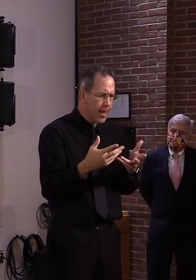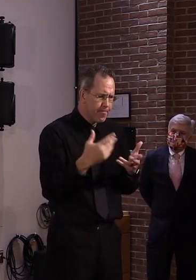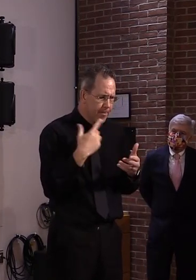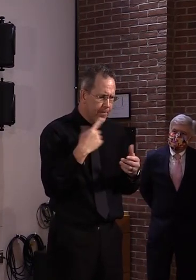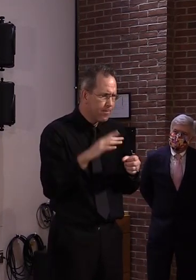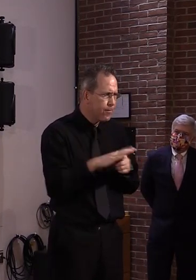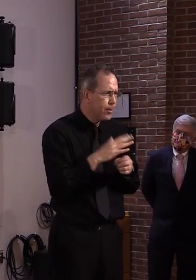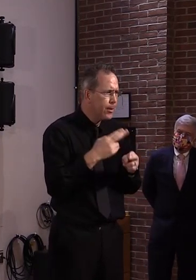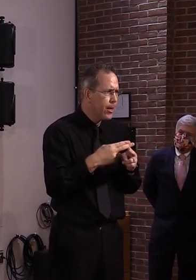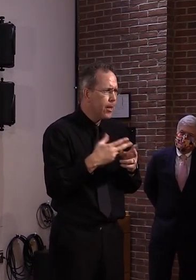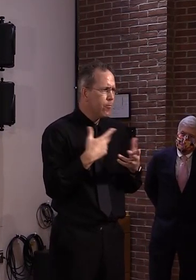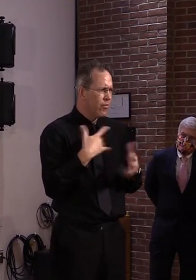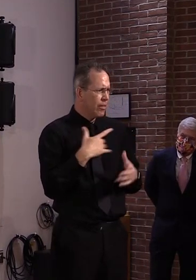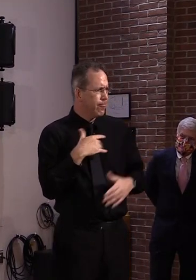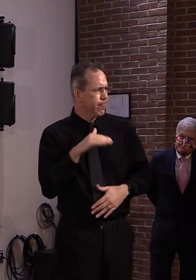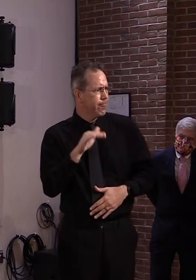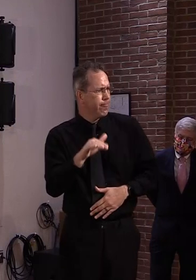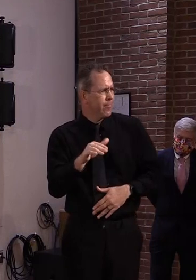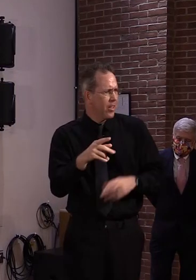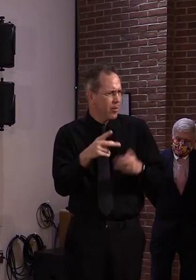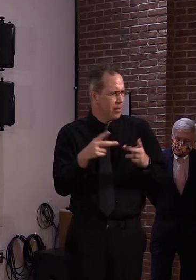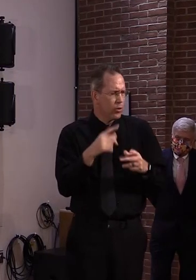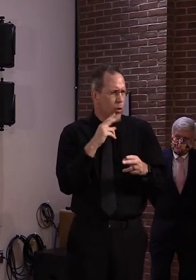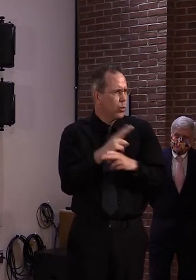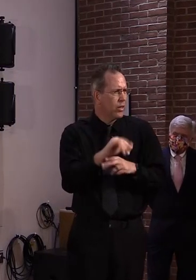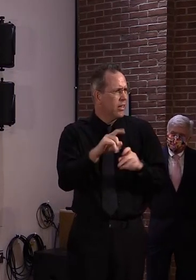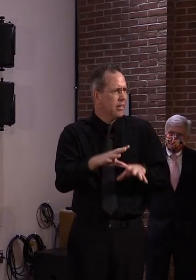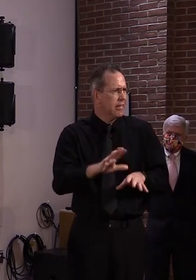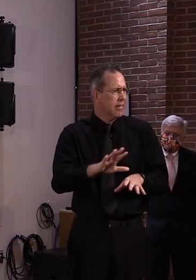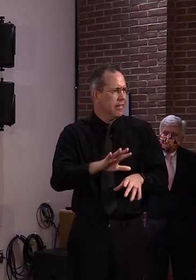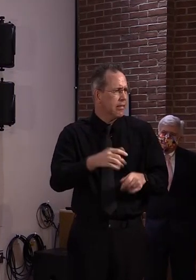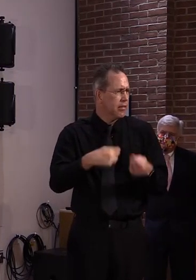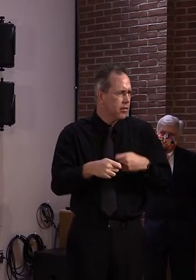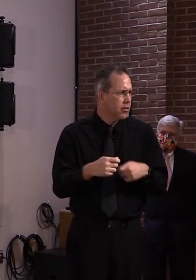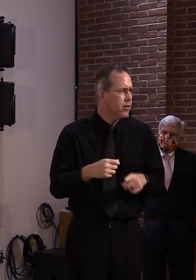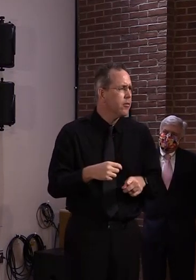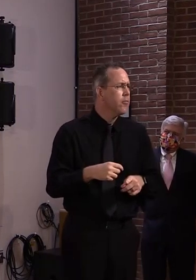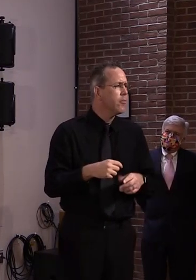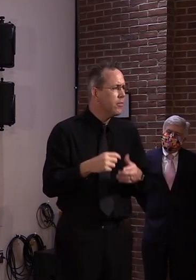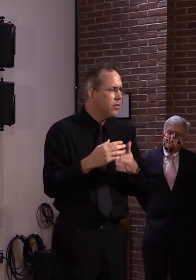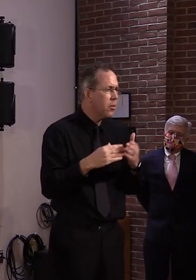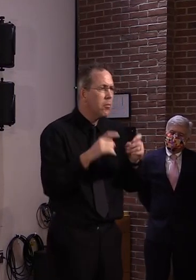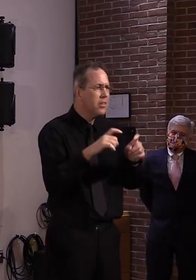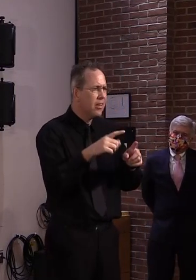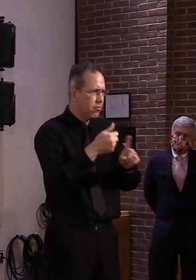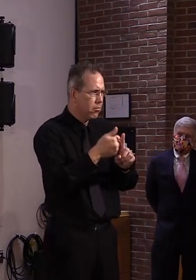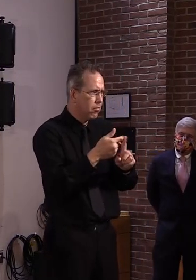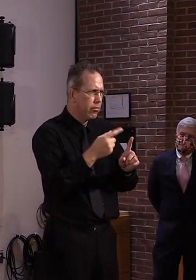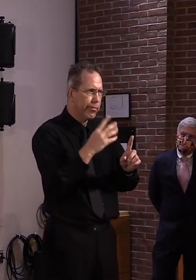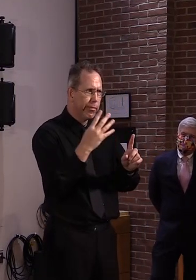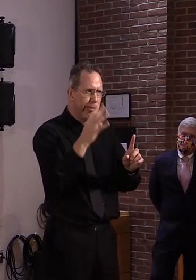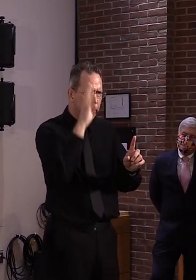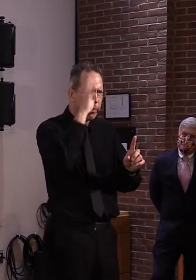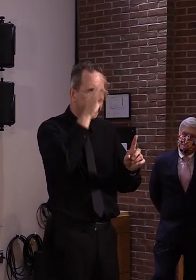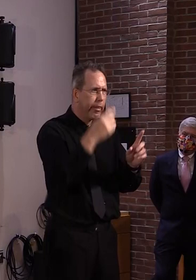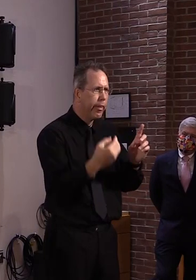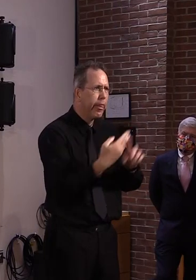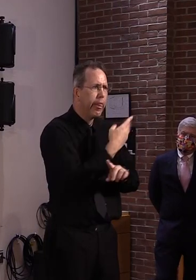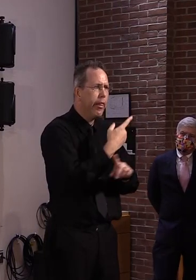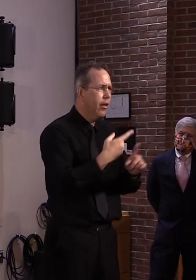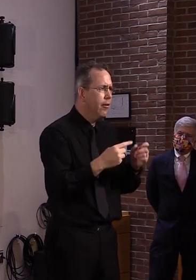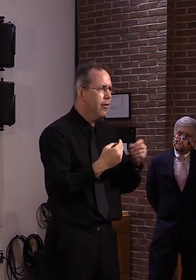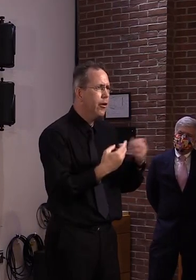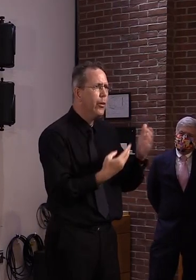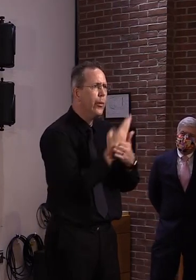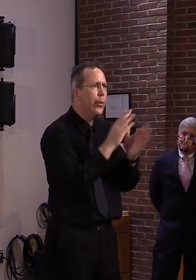using it because a lot of these tests have come on so fast that in their zeal to allow